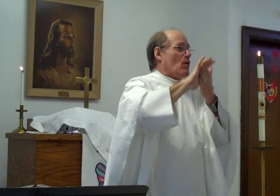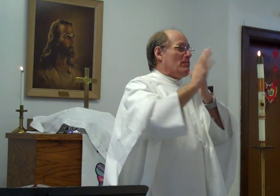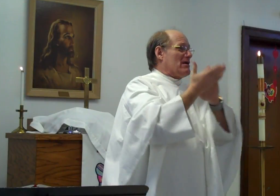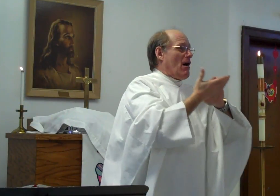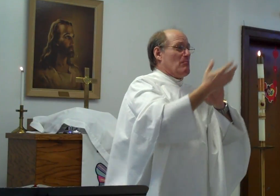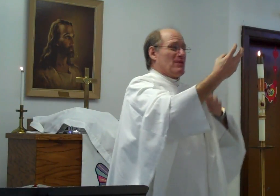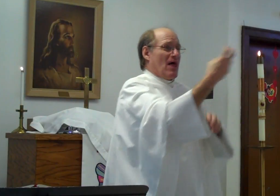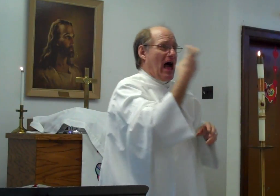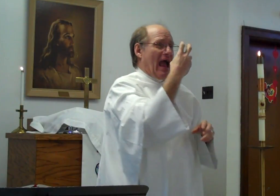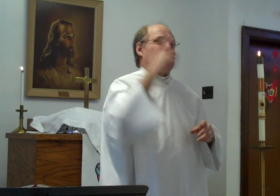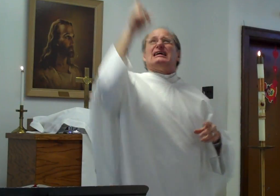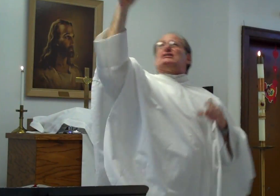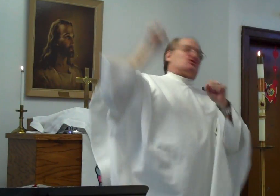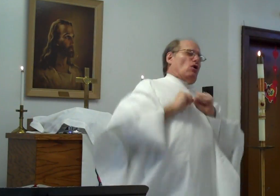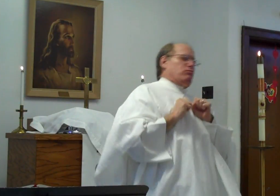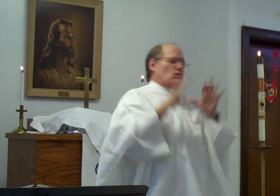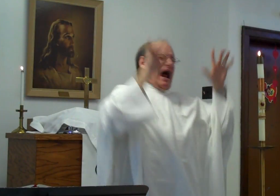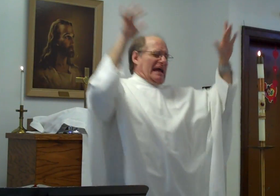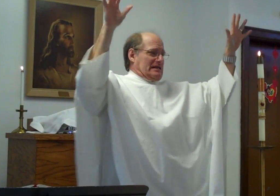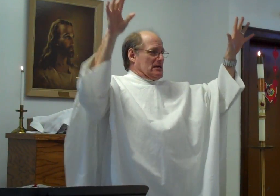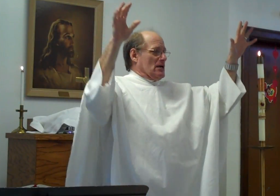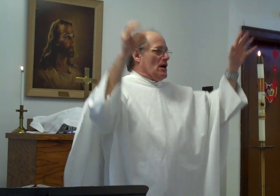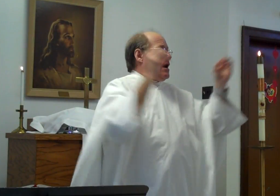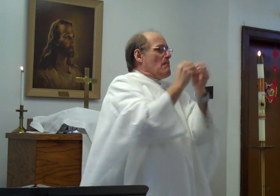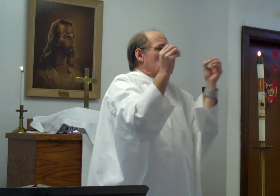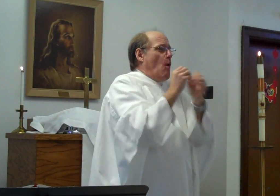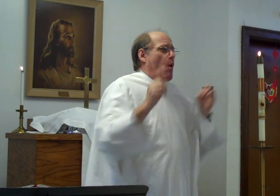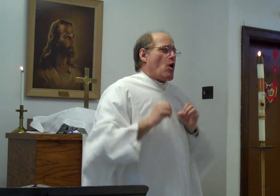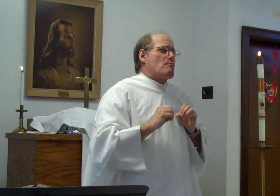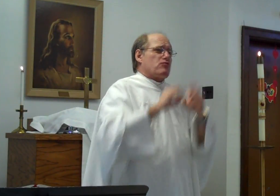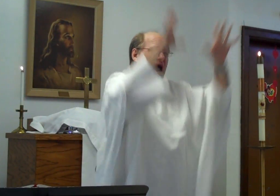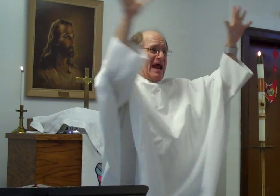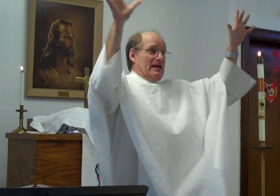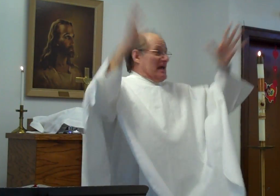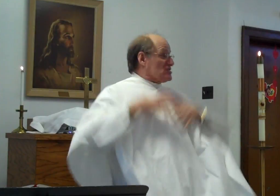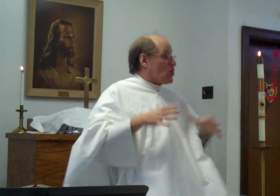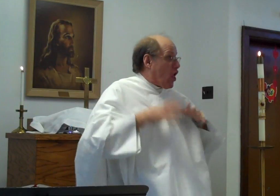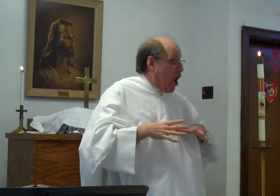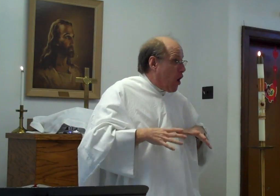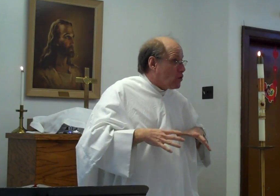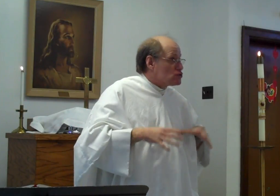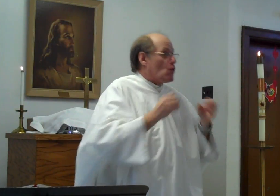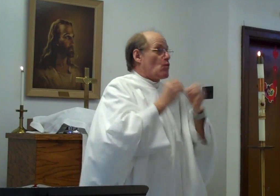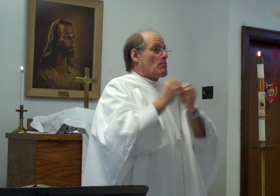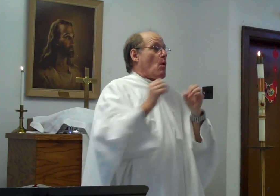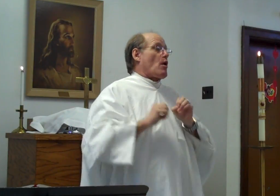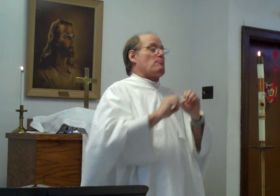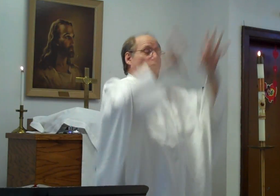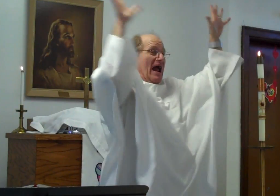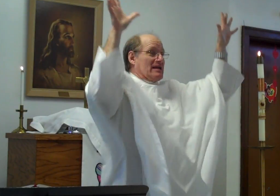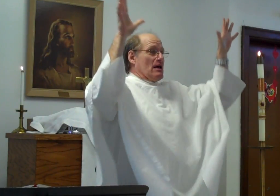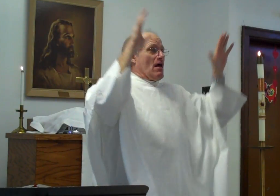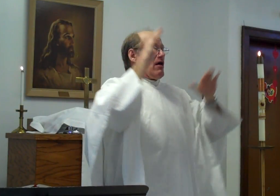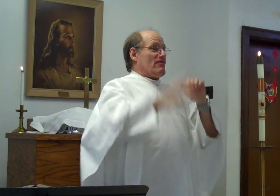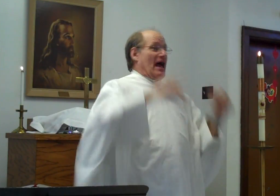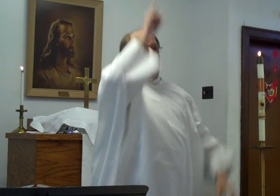That will. Blind. It is. So. Bright. More. His. Clothes. More. Bright. Than.